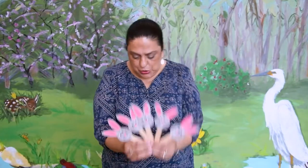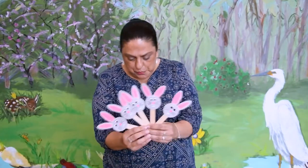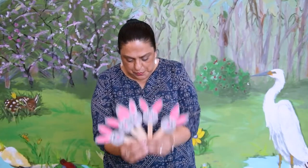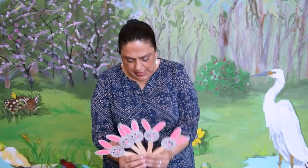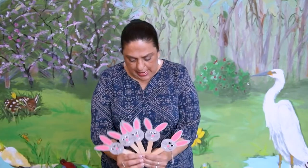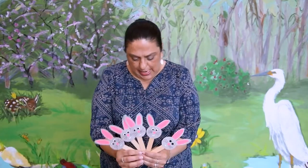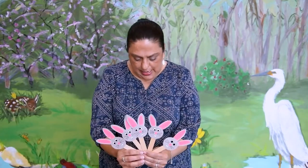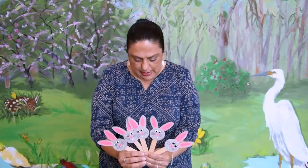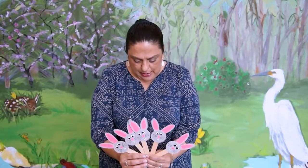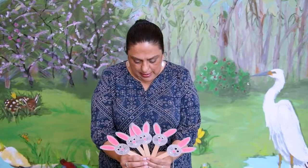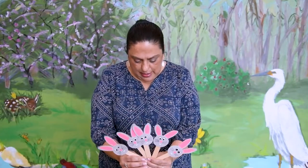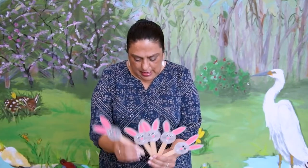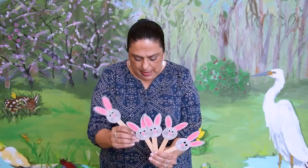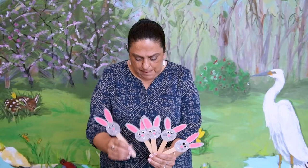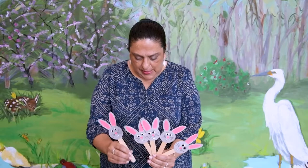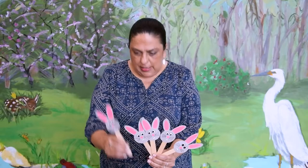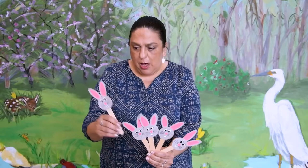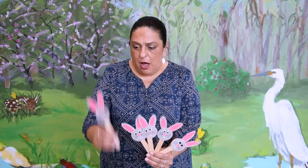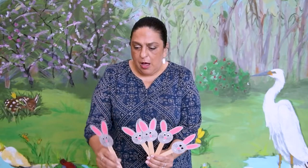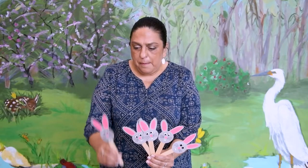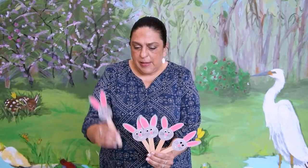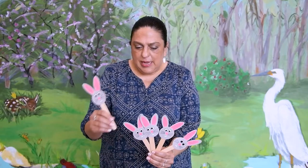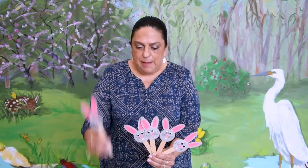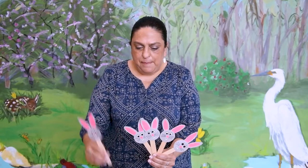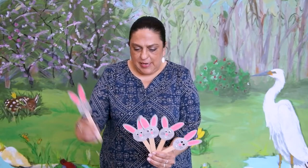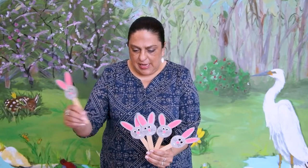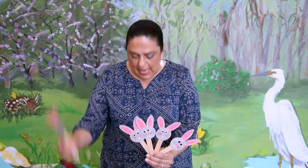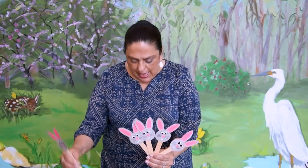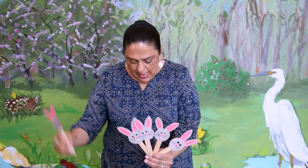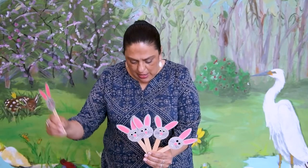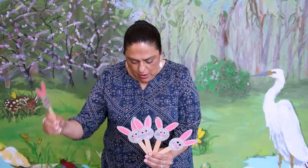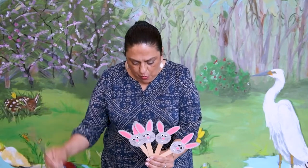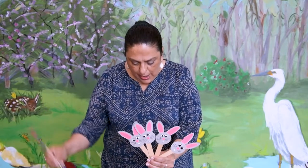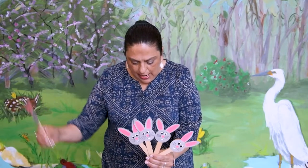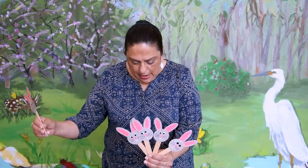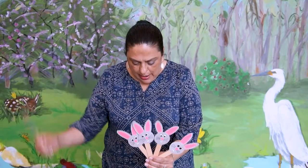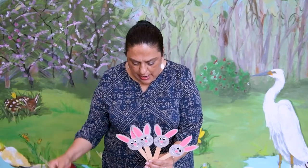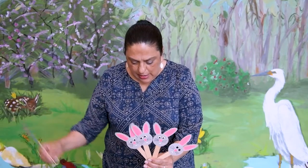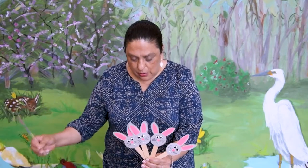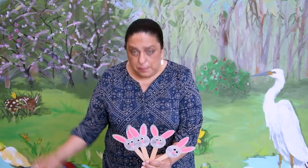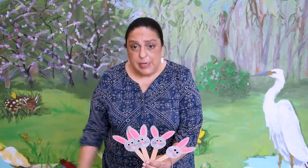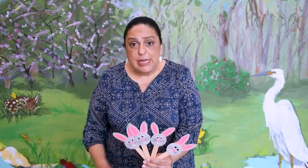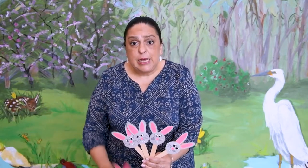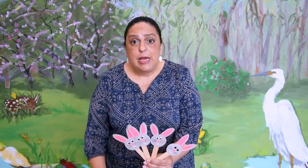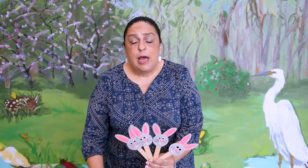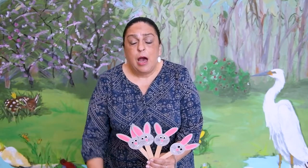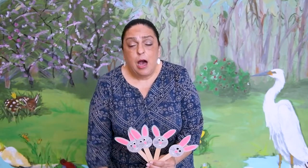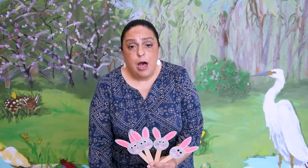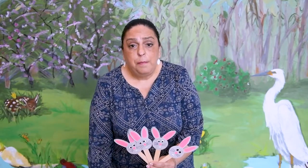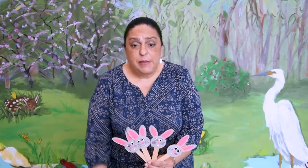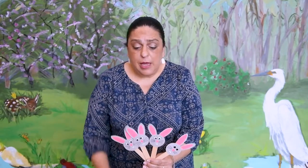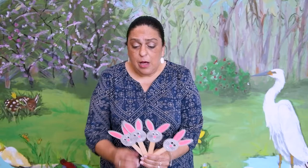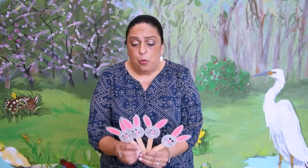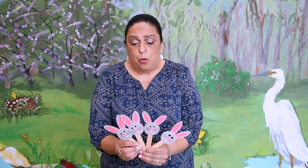play. Hippity hop and hippity hey. One little bunny hopped away.